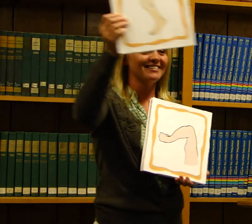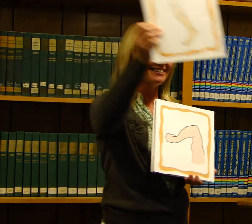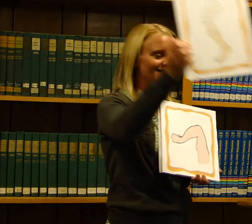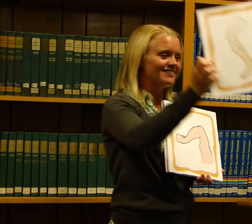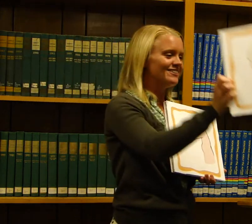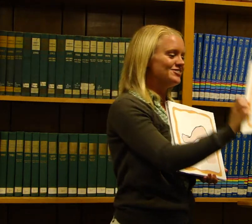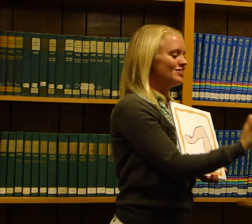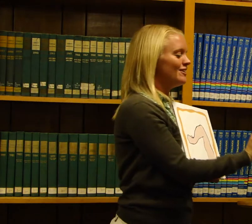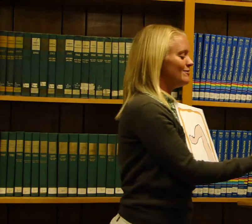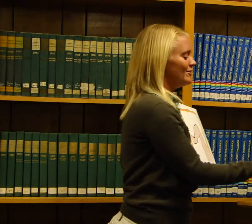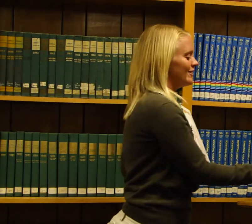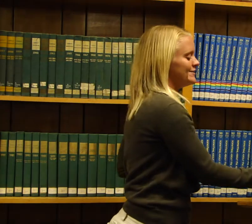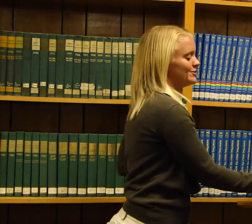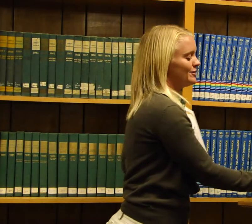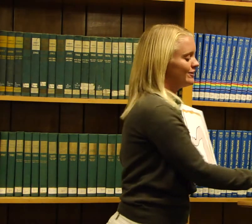Good job! You guys are good.